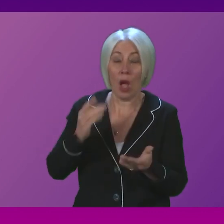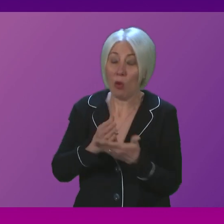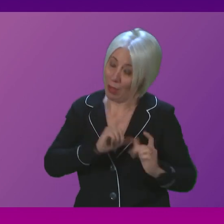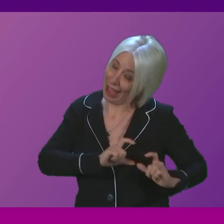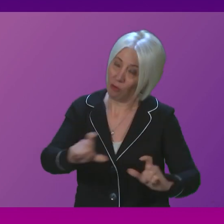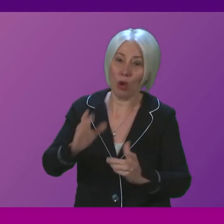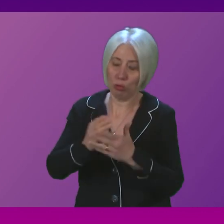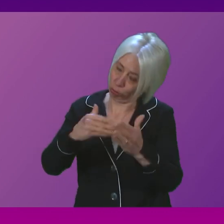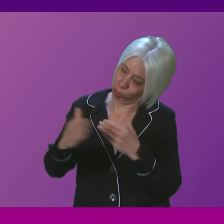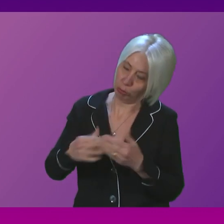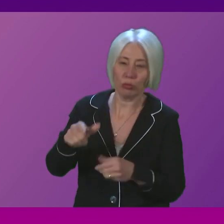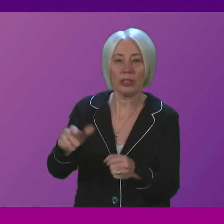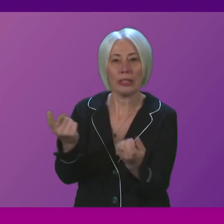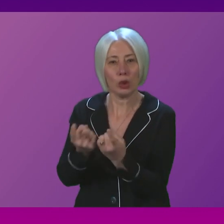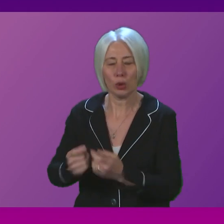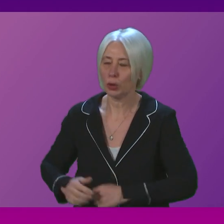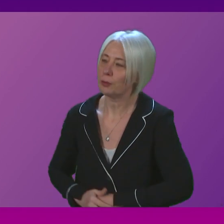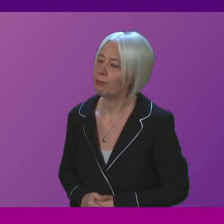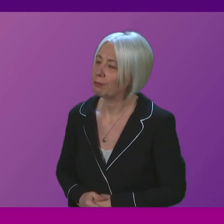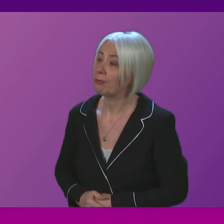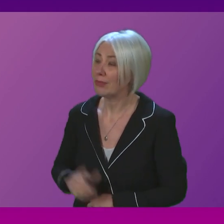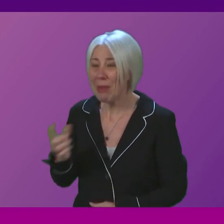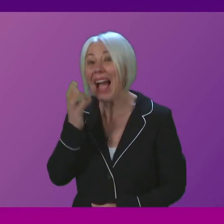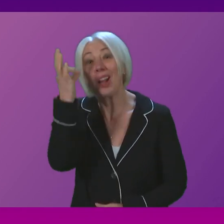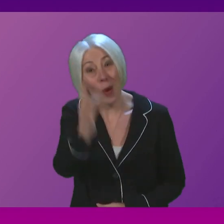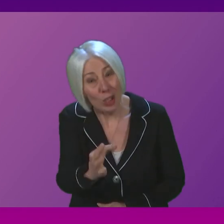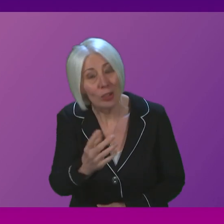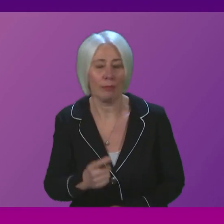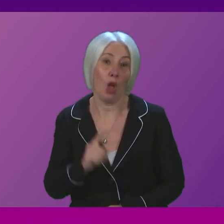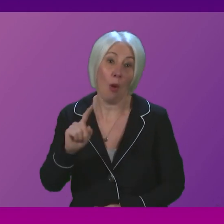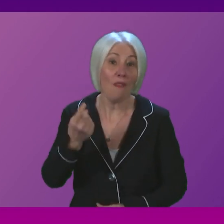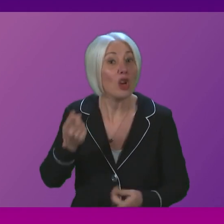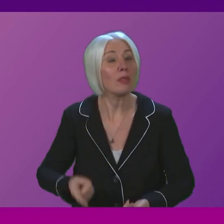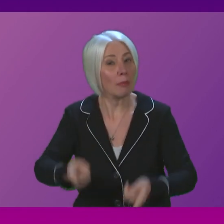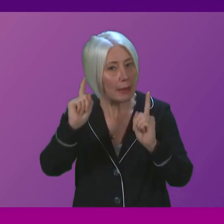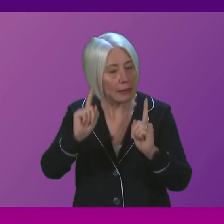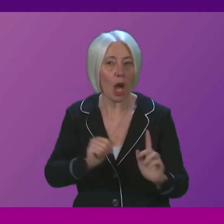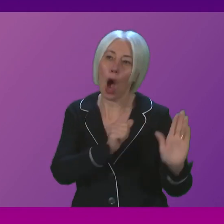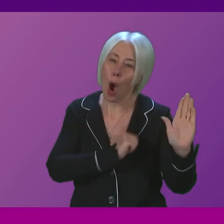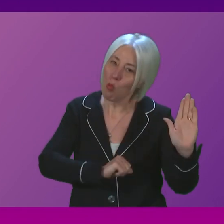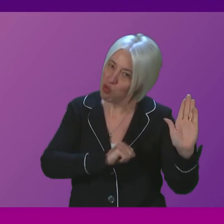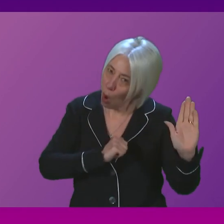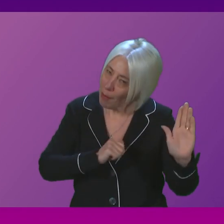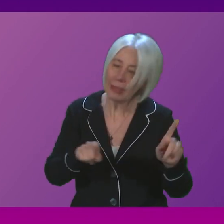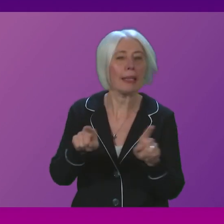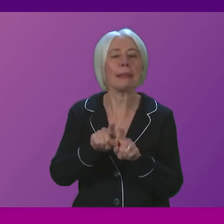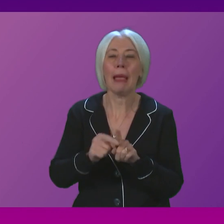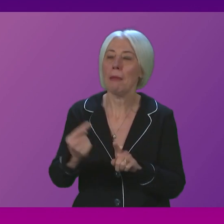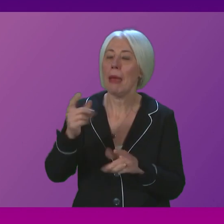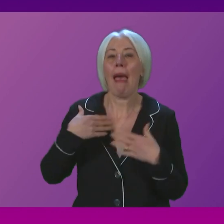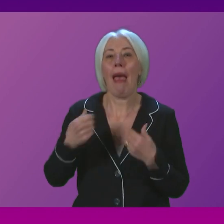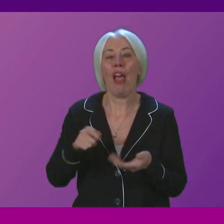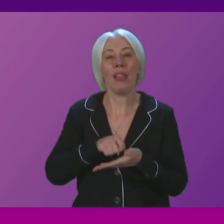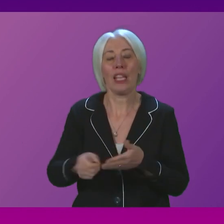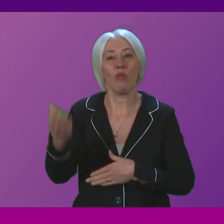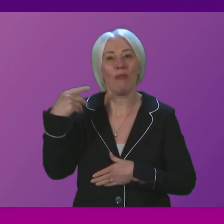Douglas Rawls. The question was, will the First Minister promise, like her former Health Secretary did, to